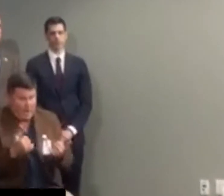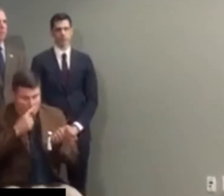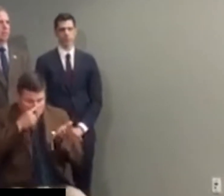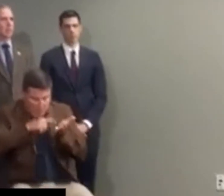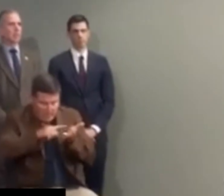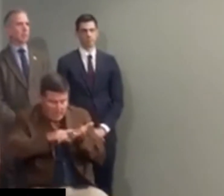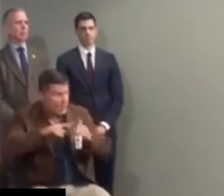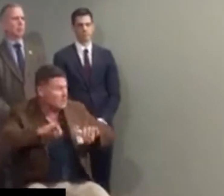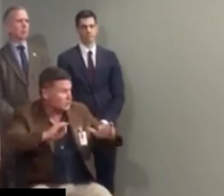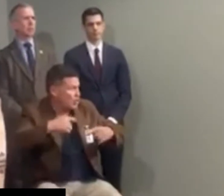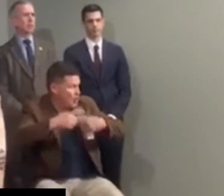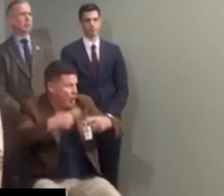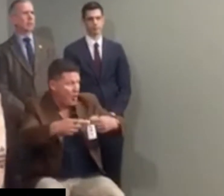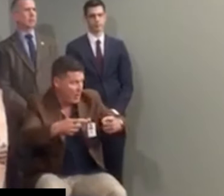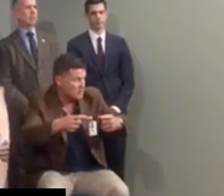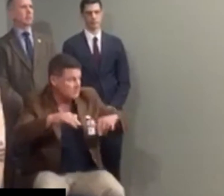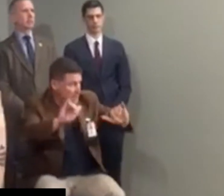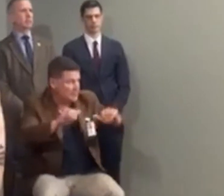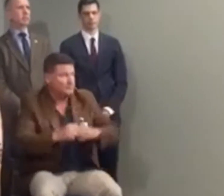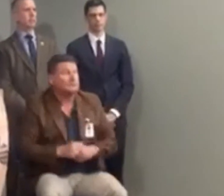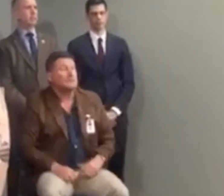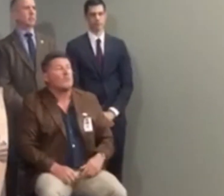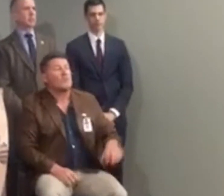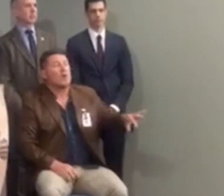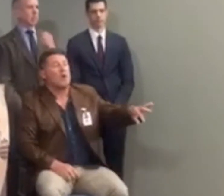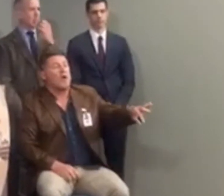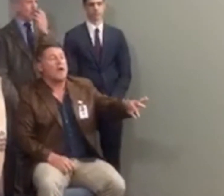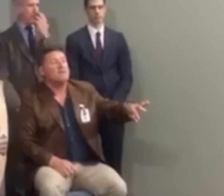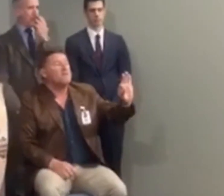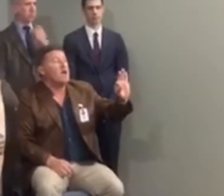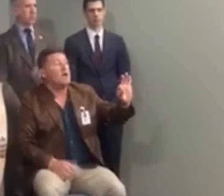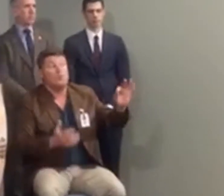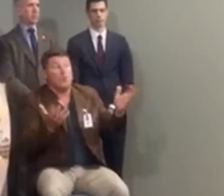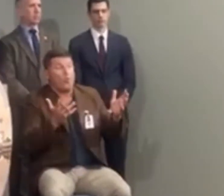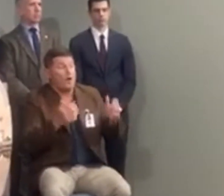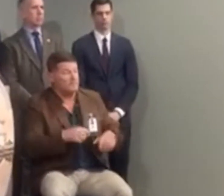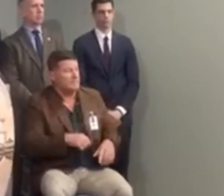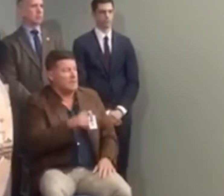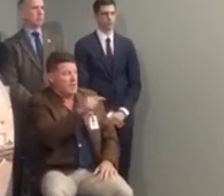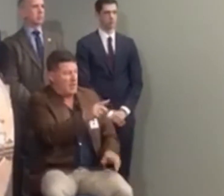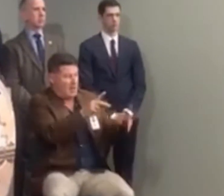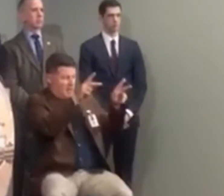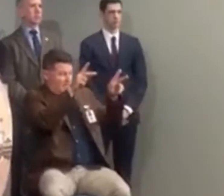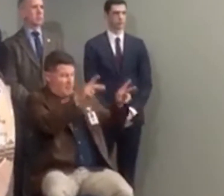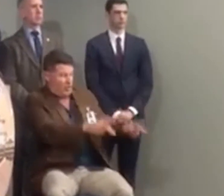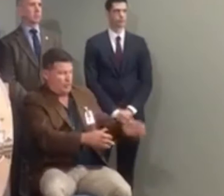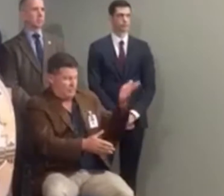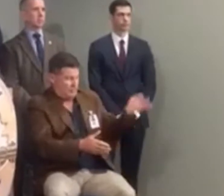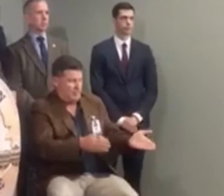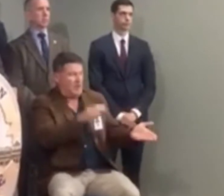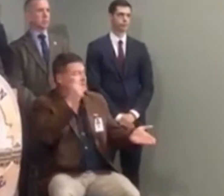We have at this point located a recording that the suspect in this incident made.